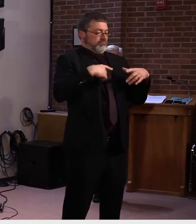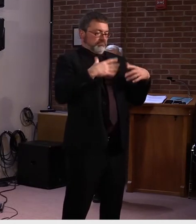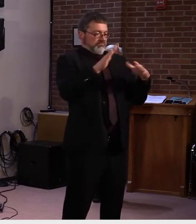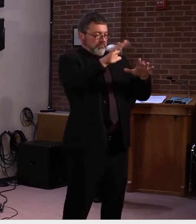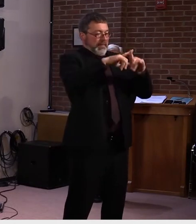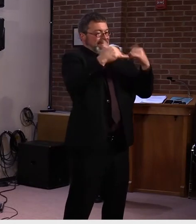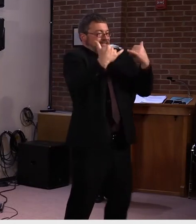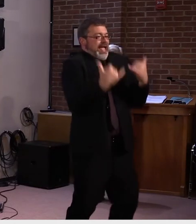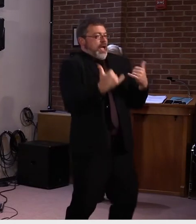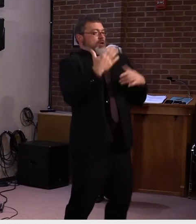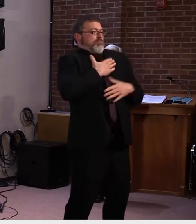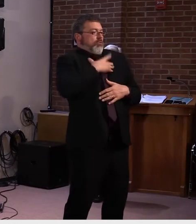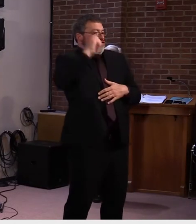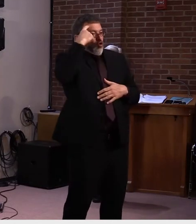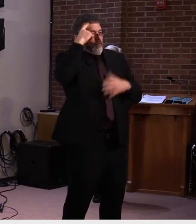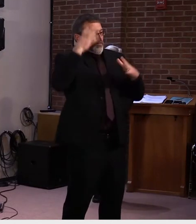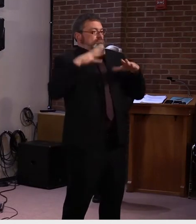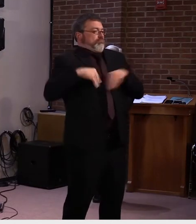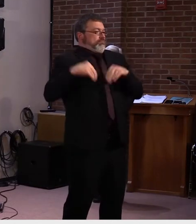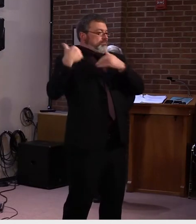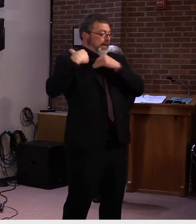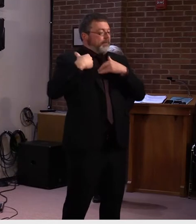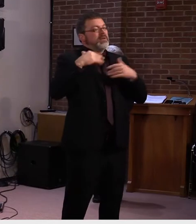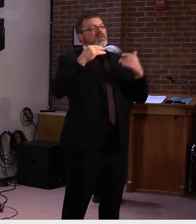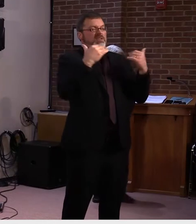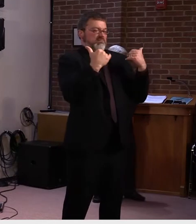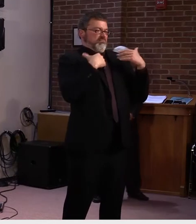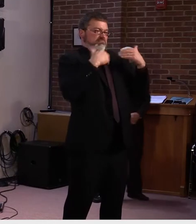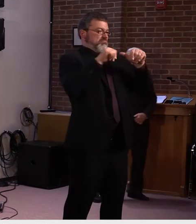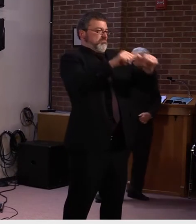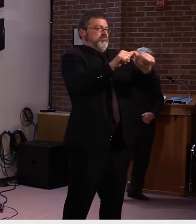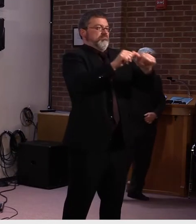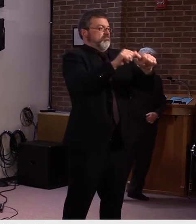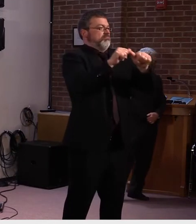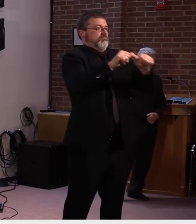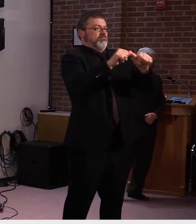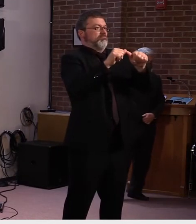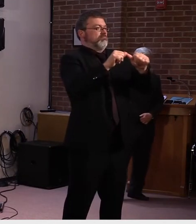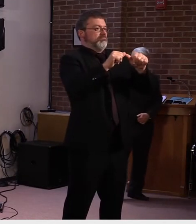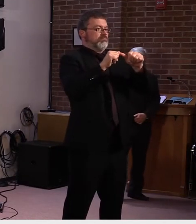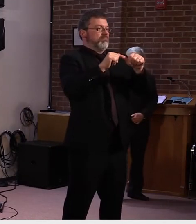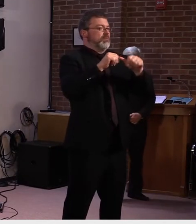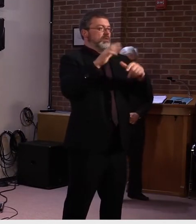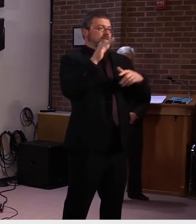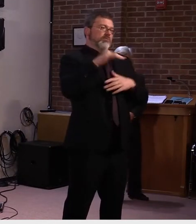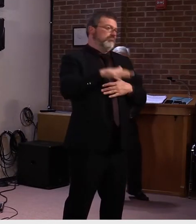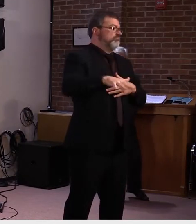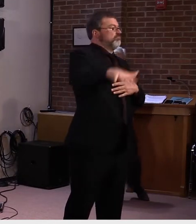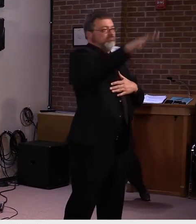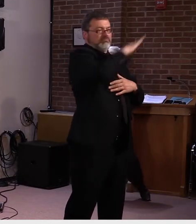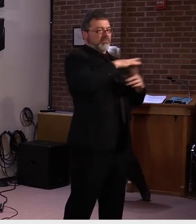protection and, uh, to open up businesses and so forth. Um, so we're not at a point where I believe that, uh, the other solution,